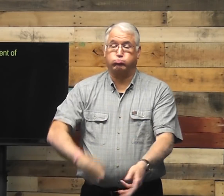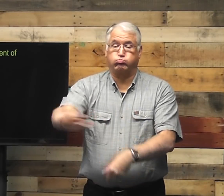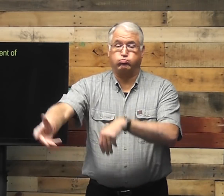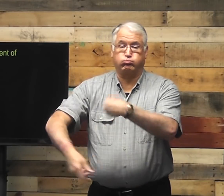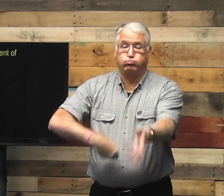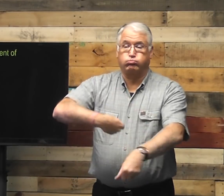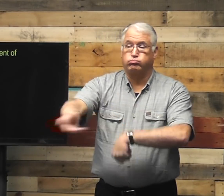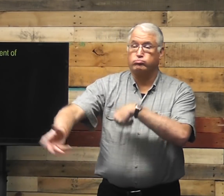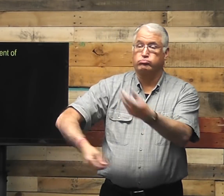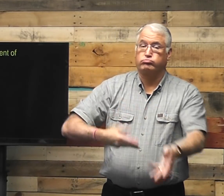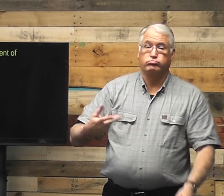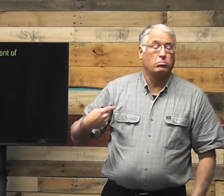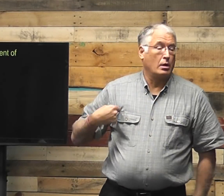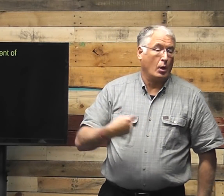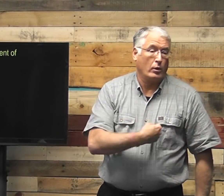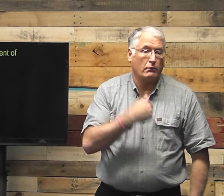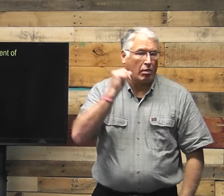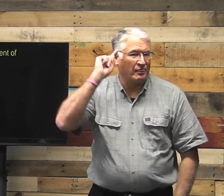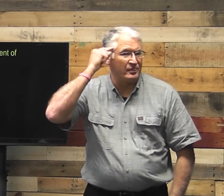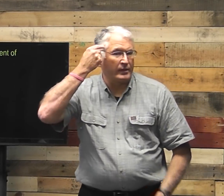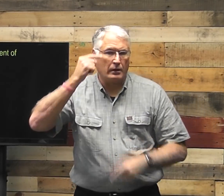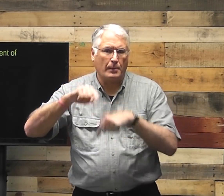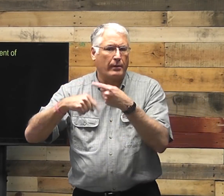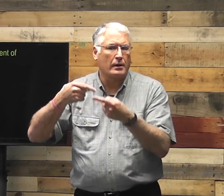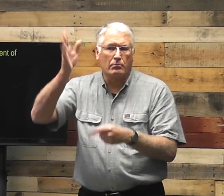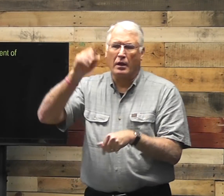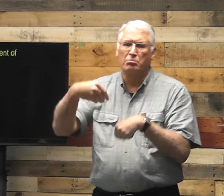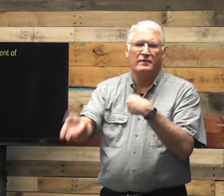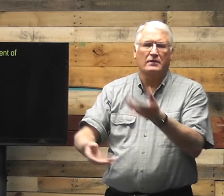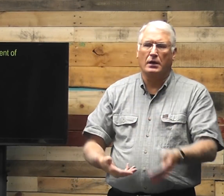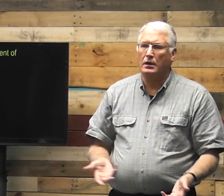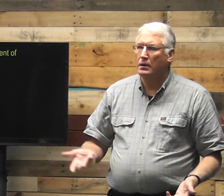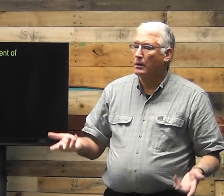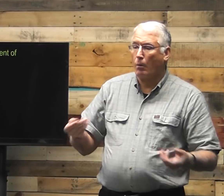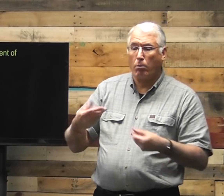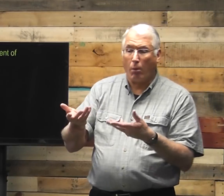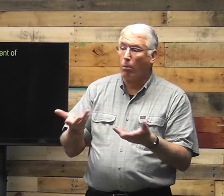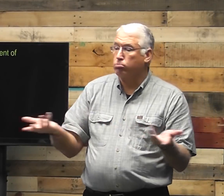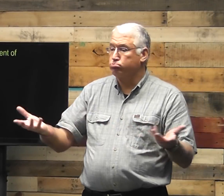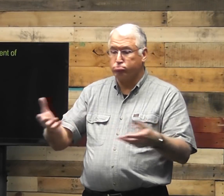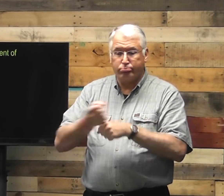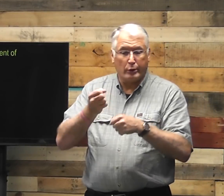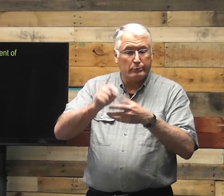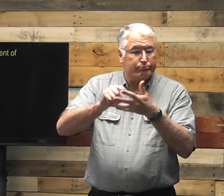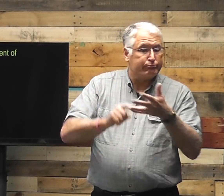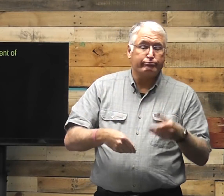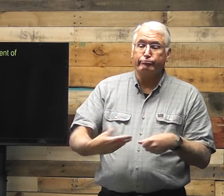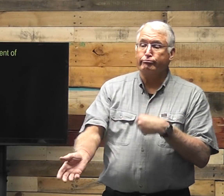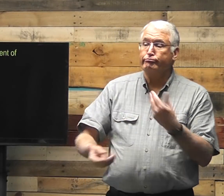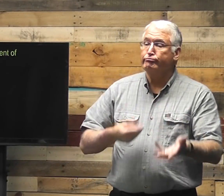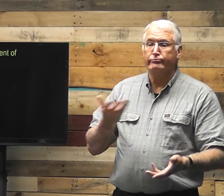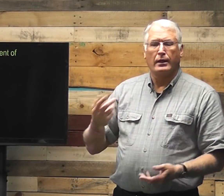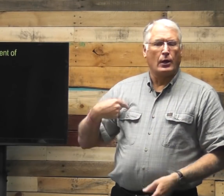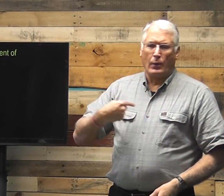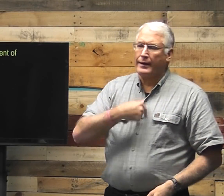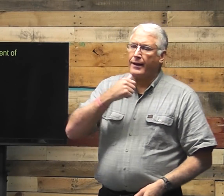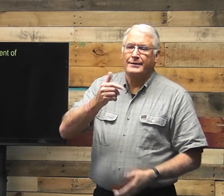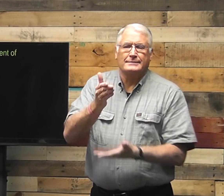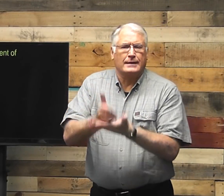dependent. If God just kept giving and giving and giving, and we wouldn't think nothing about it anymore. We wouldn't think about all how important.